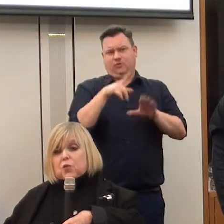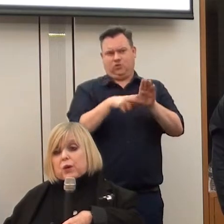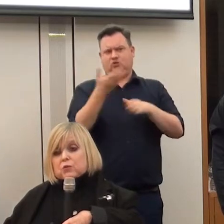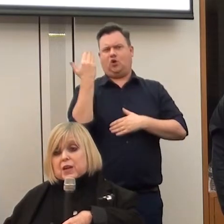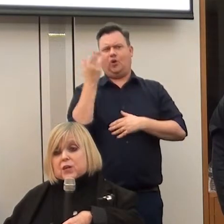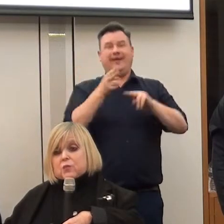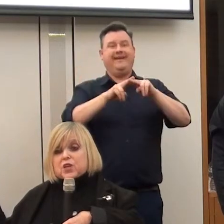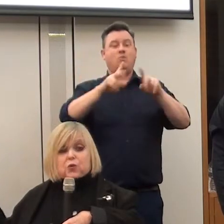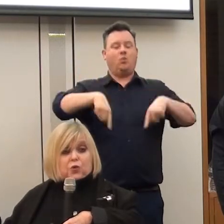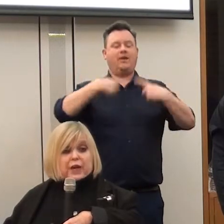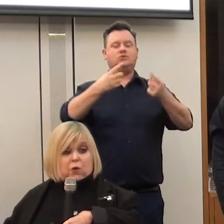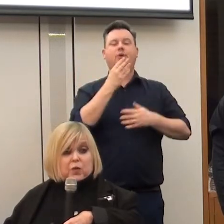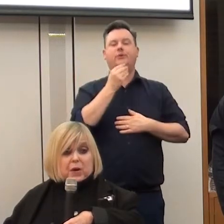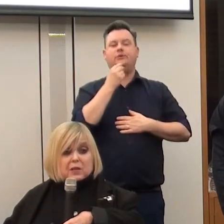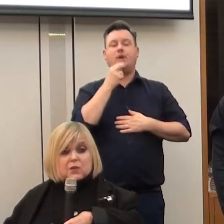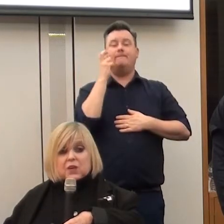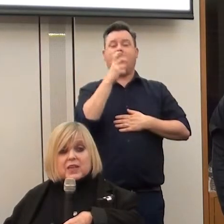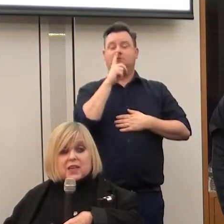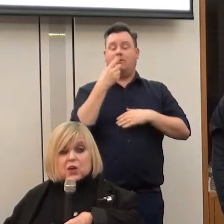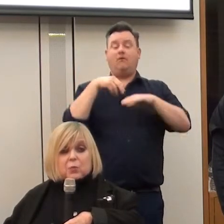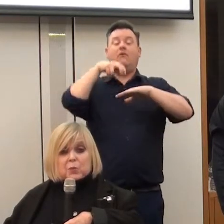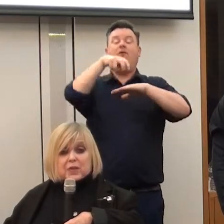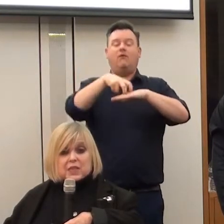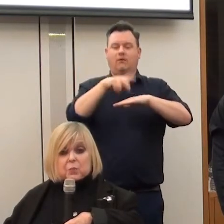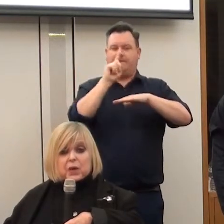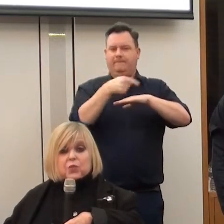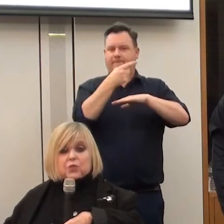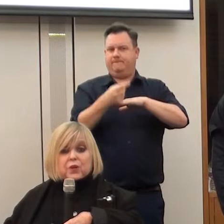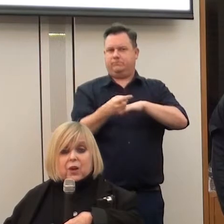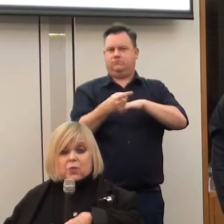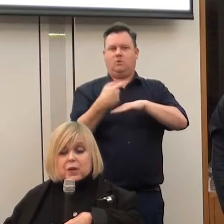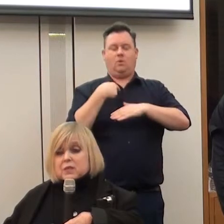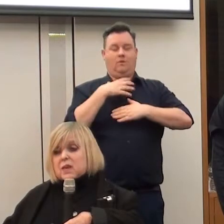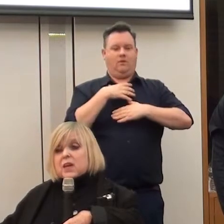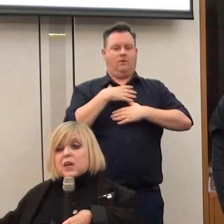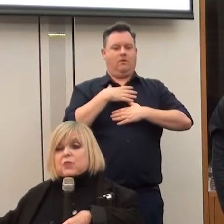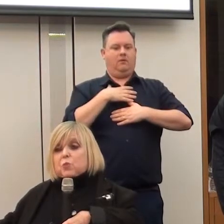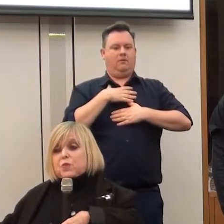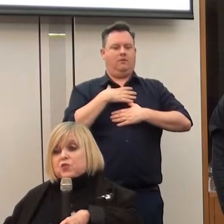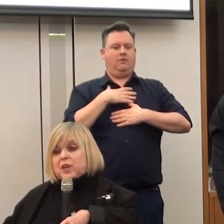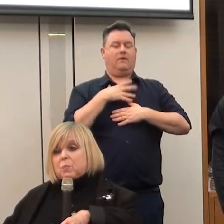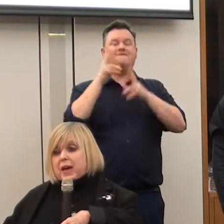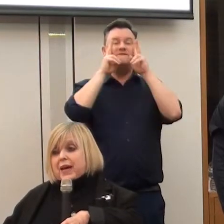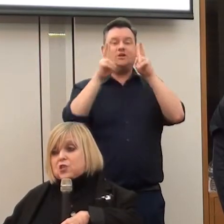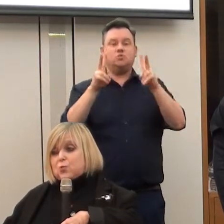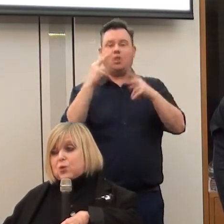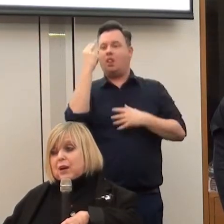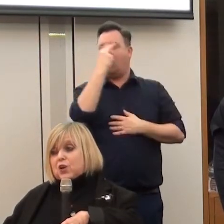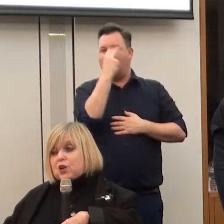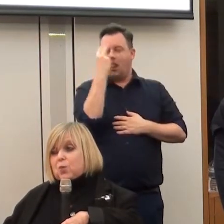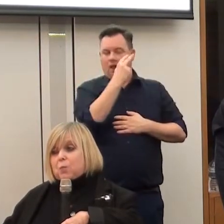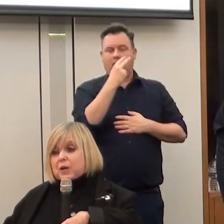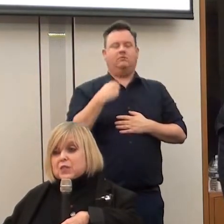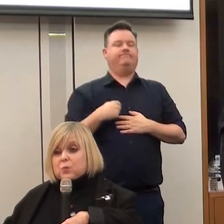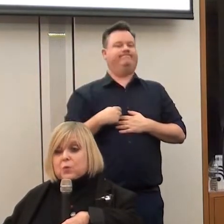if you're a wheelchair user, you couldn't get on the bus. So if you had any kind of mobility impairment, you couldn't get on the bus. If you were visually impaired, you wouldn't